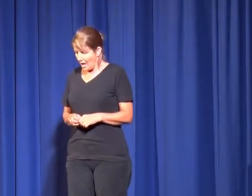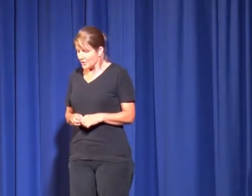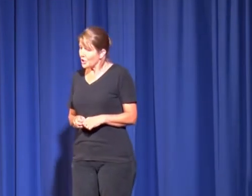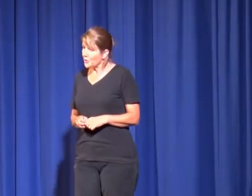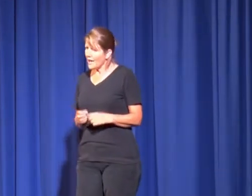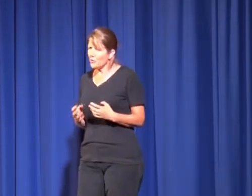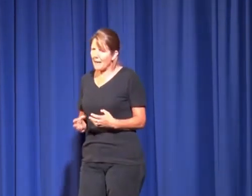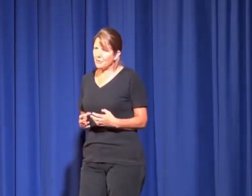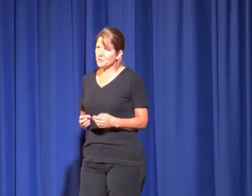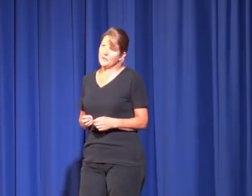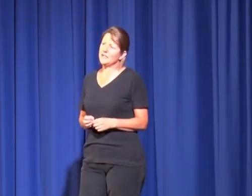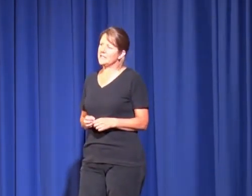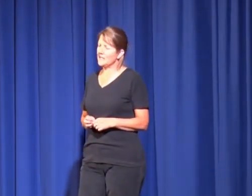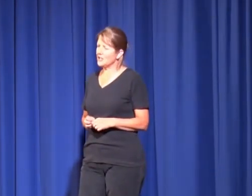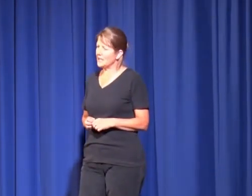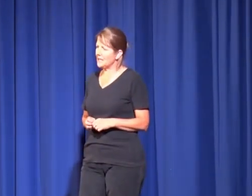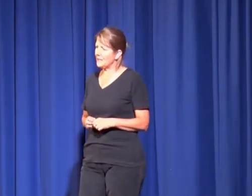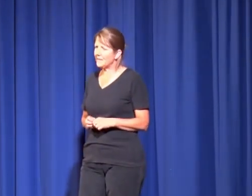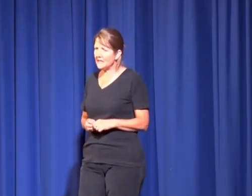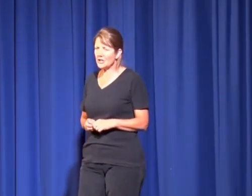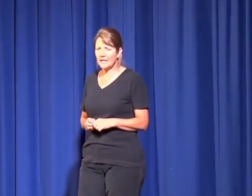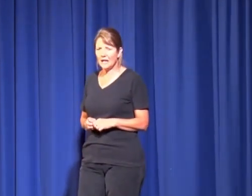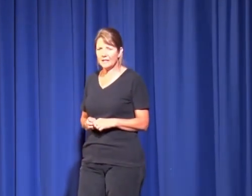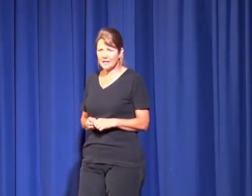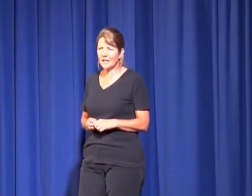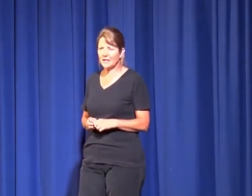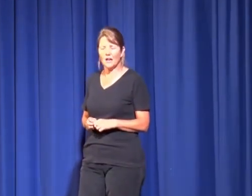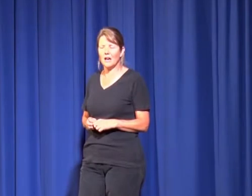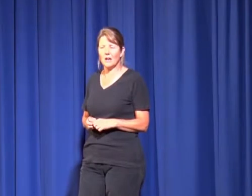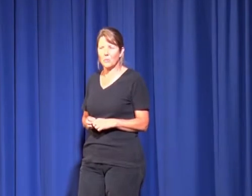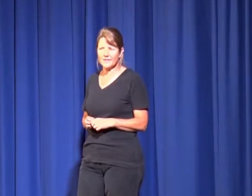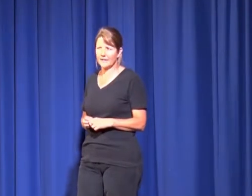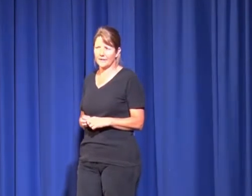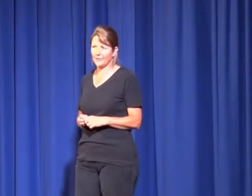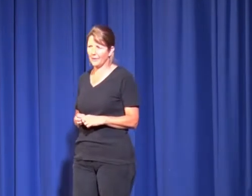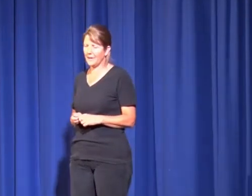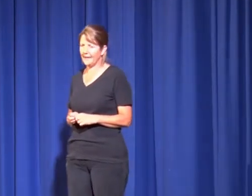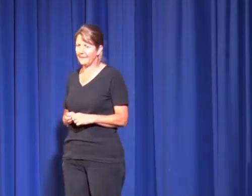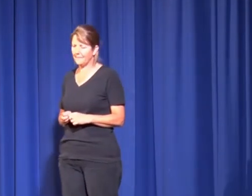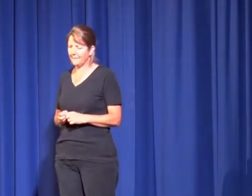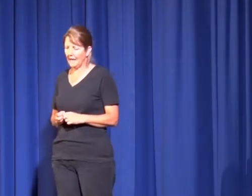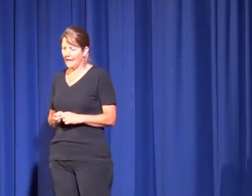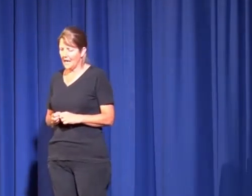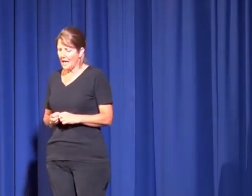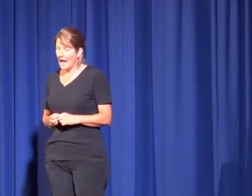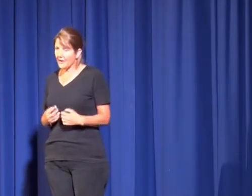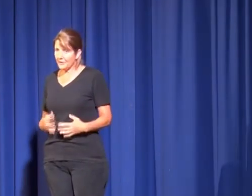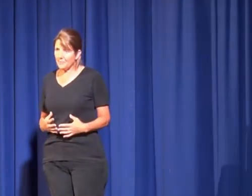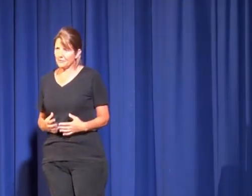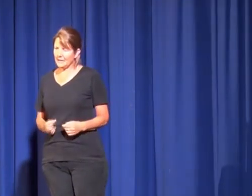So I grappled with the decision, but eventually I decided I wasn't going to run away. And I felt a bit of